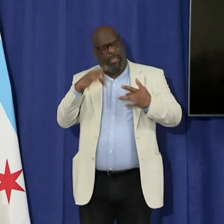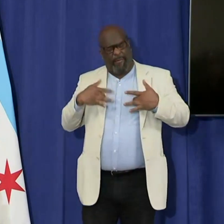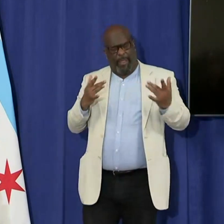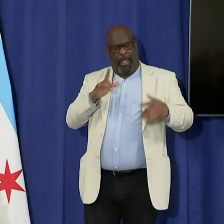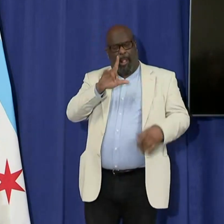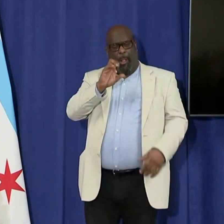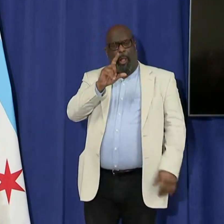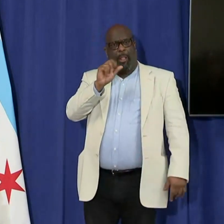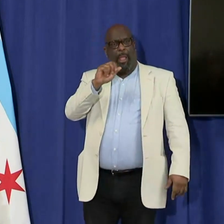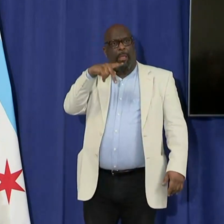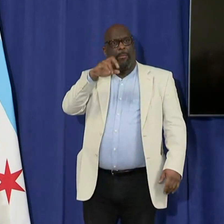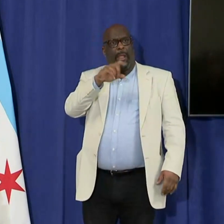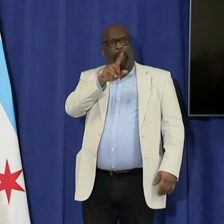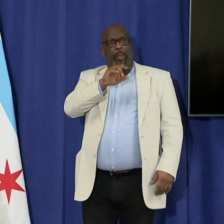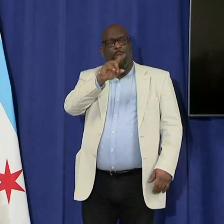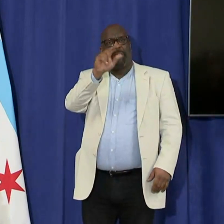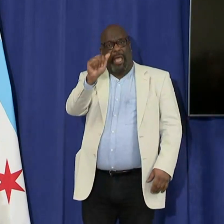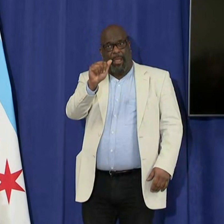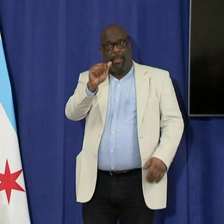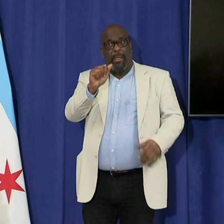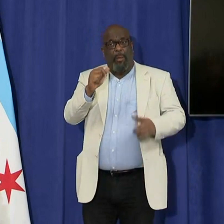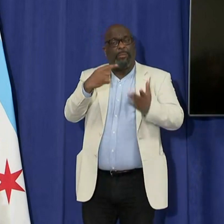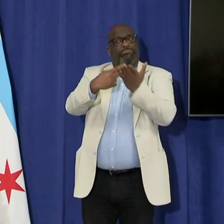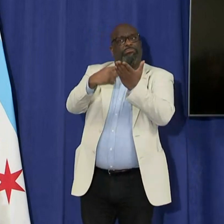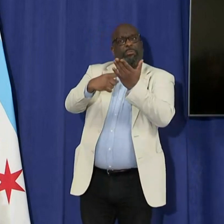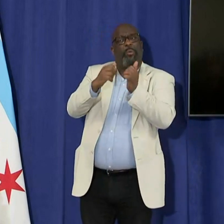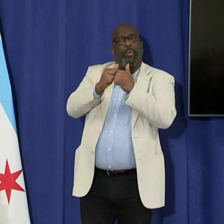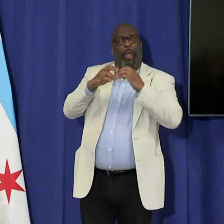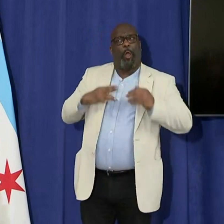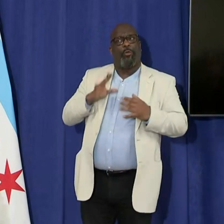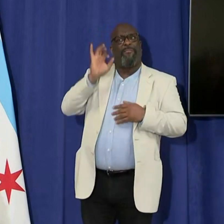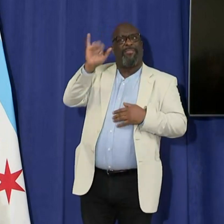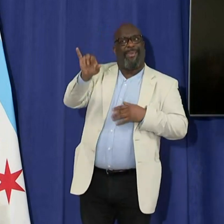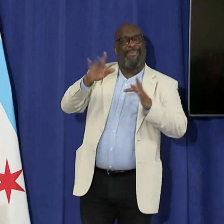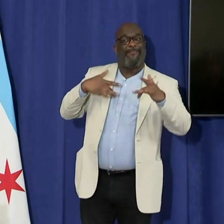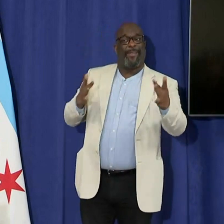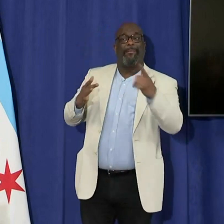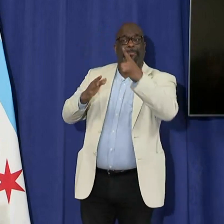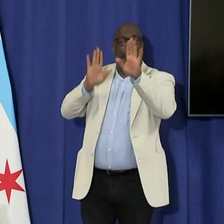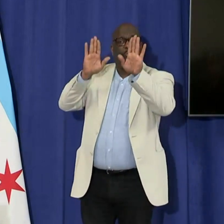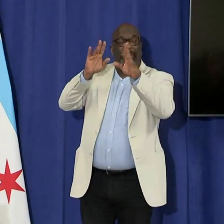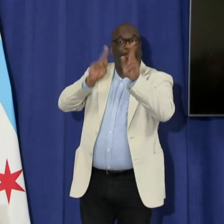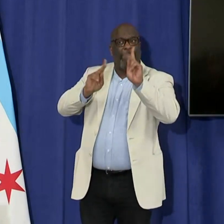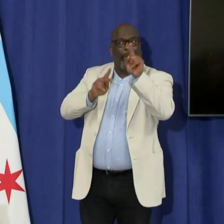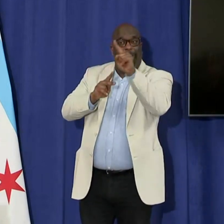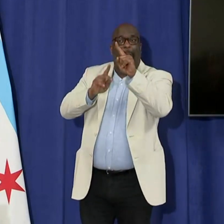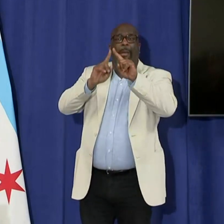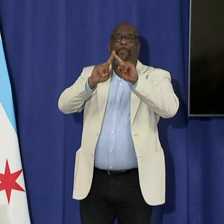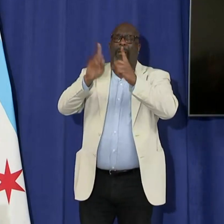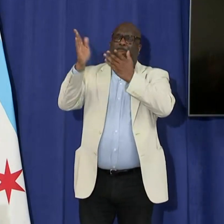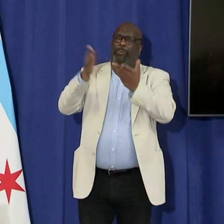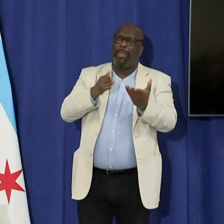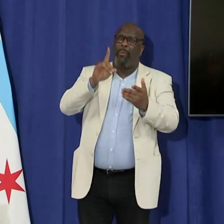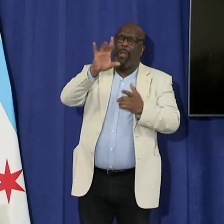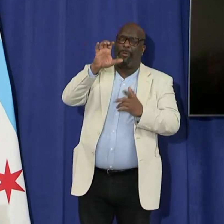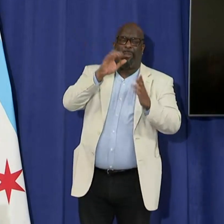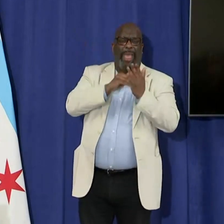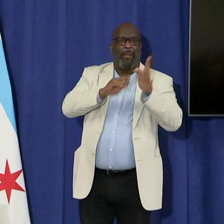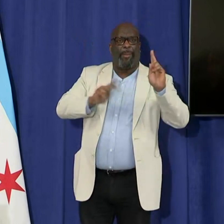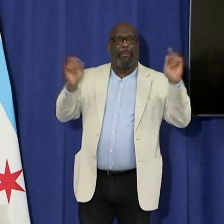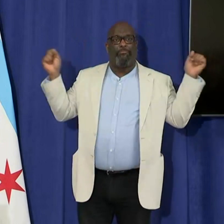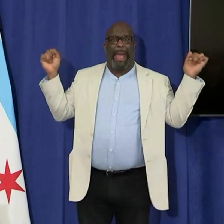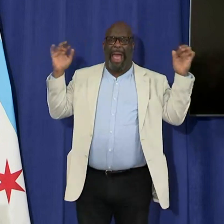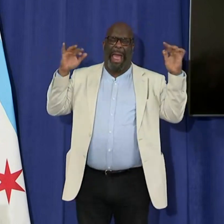the owners of Lollapalooza who are terrific people. But the reality is bringing 100,000 people